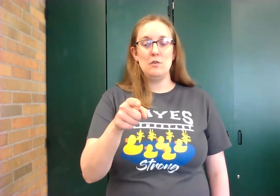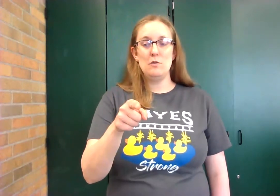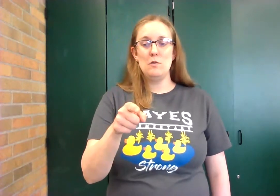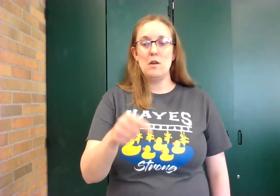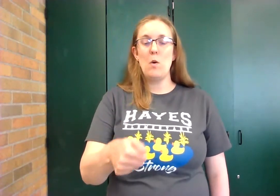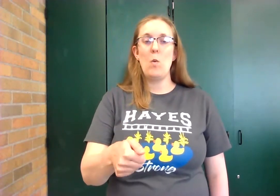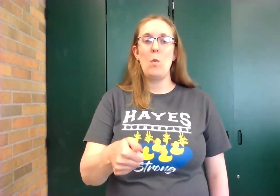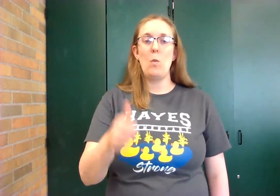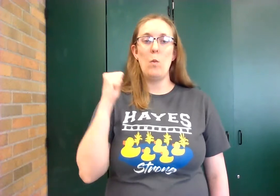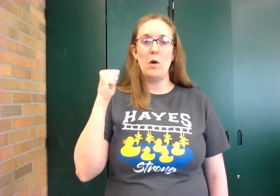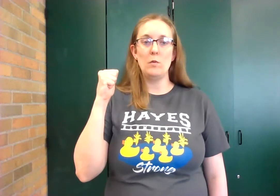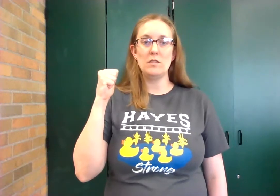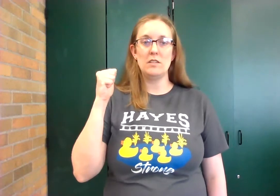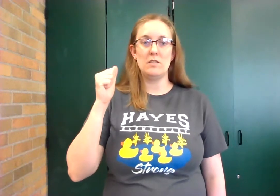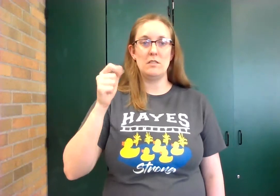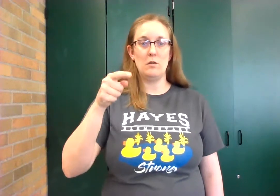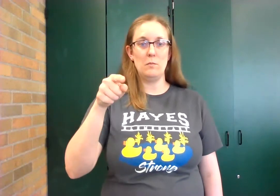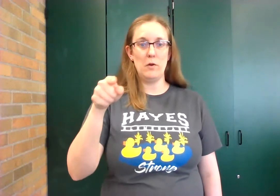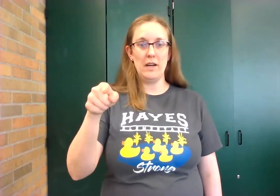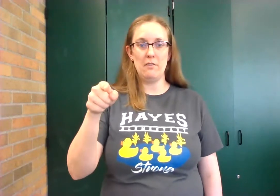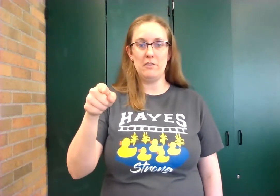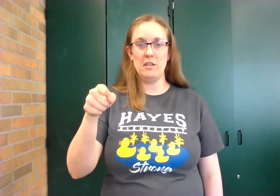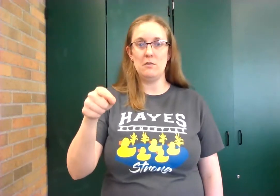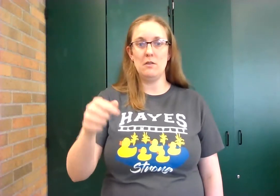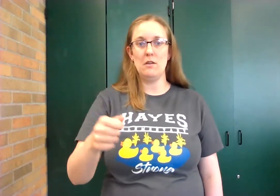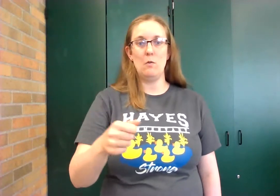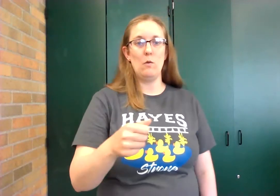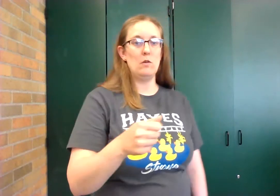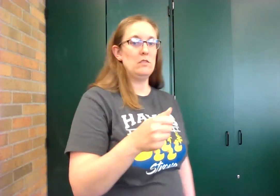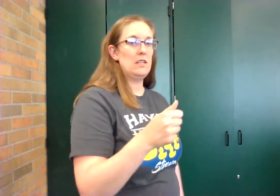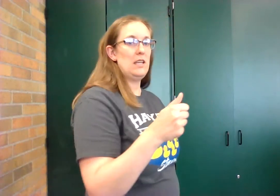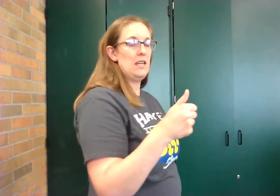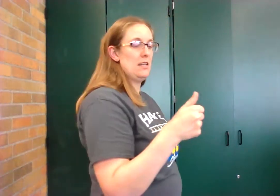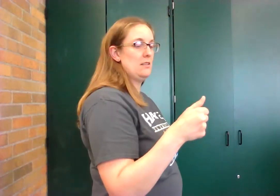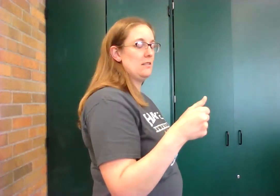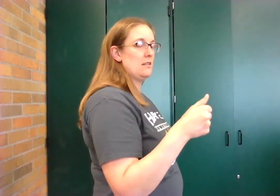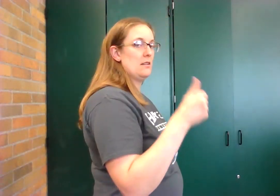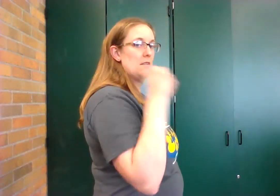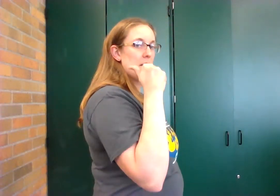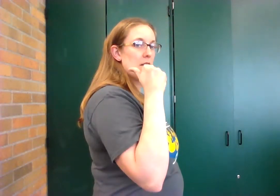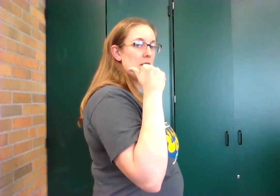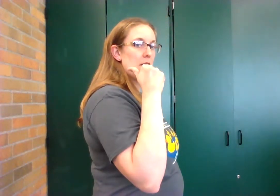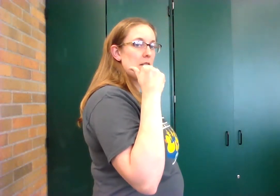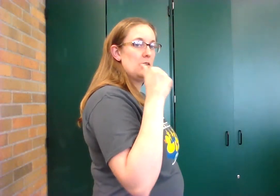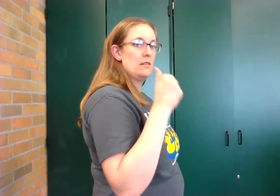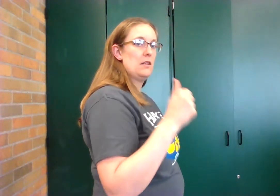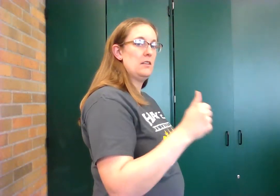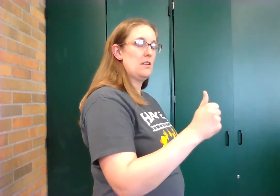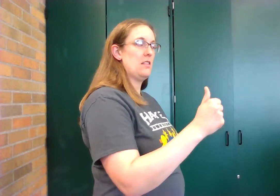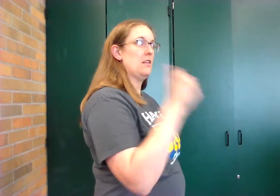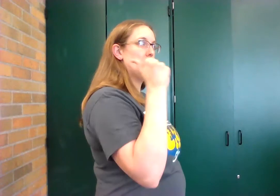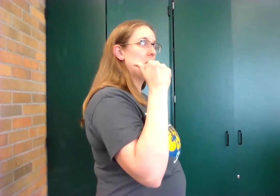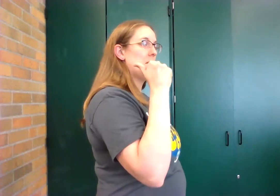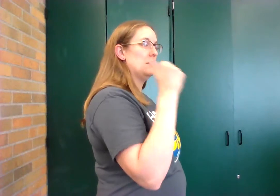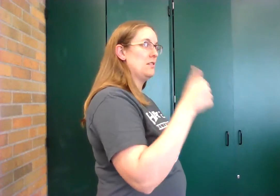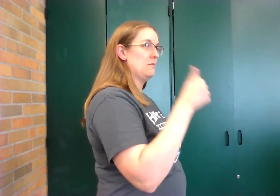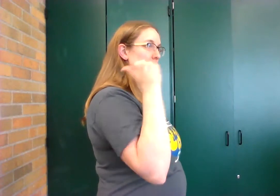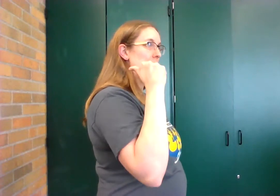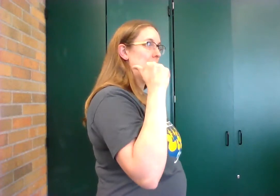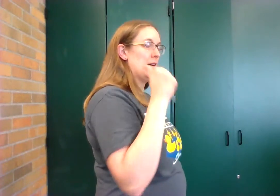you won't so point out for you won't is is a thumbs up thumbs back